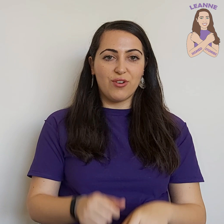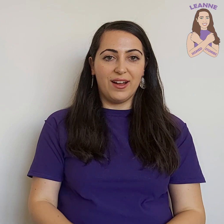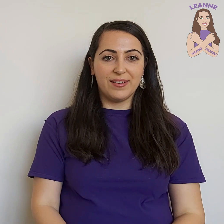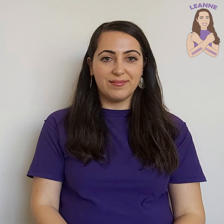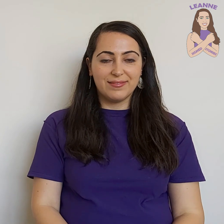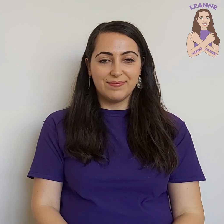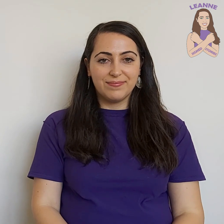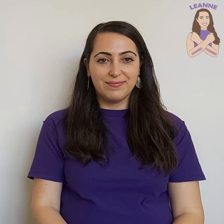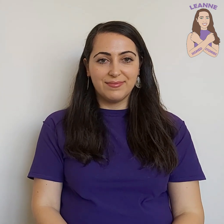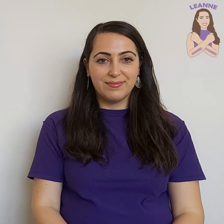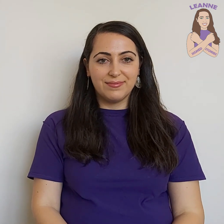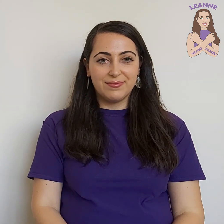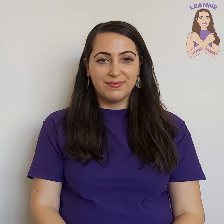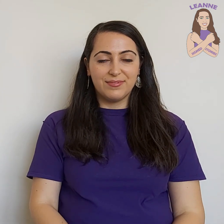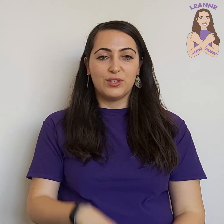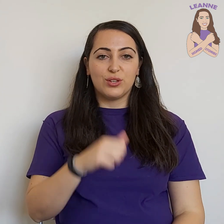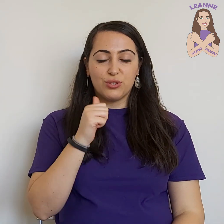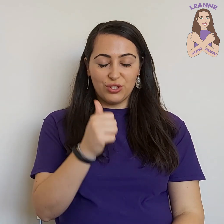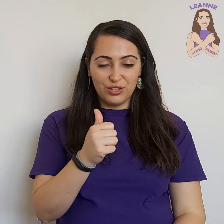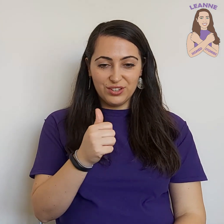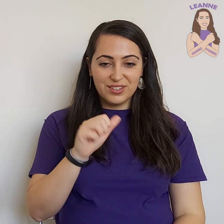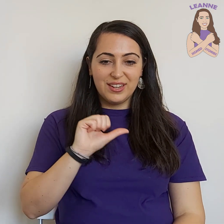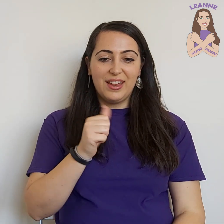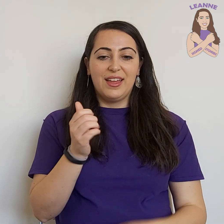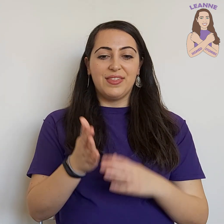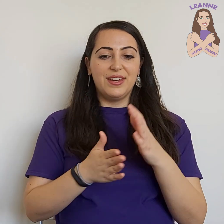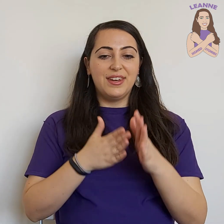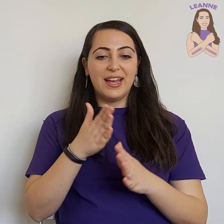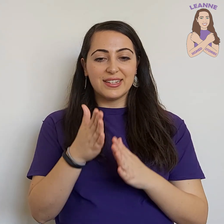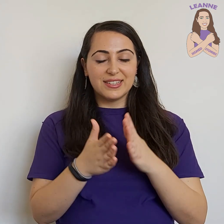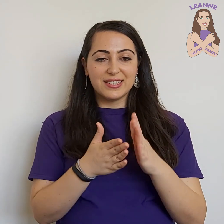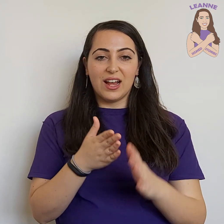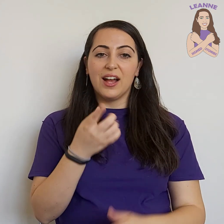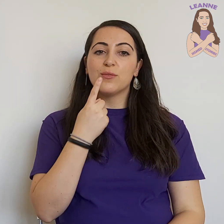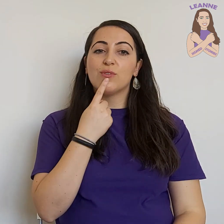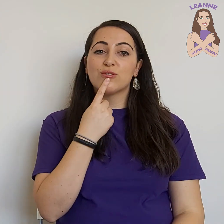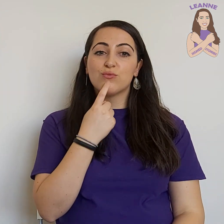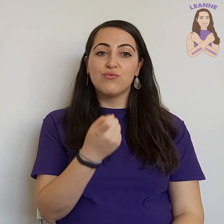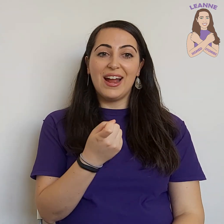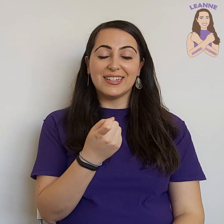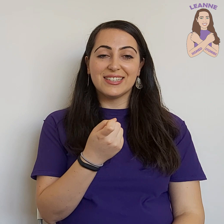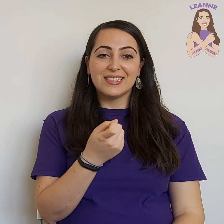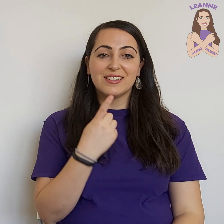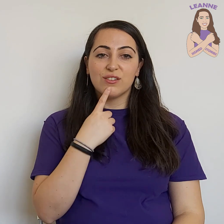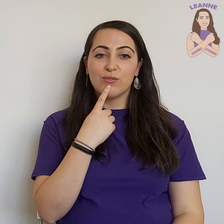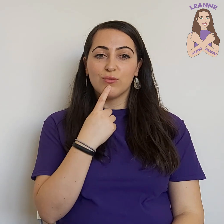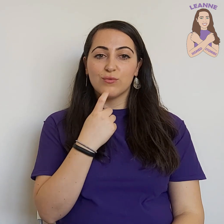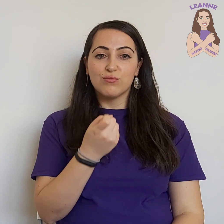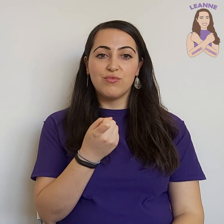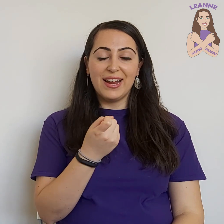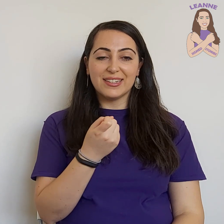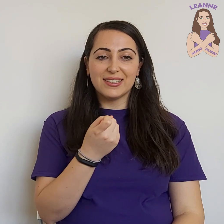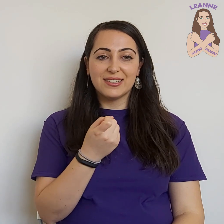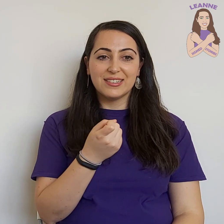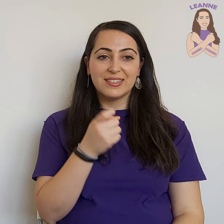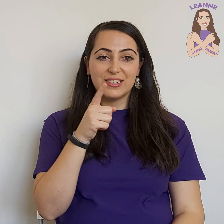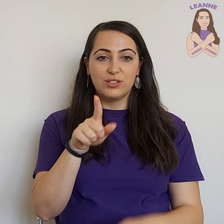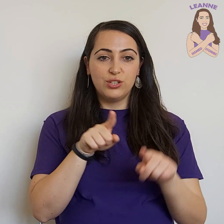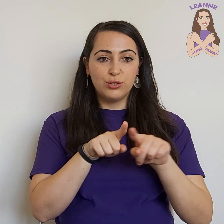Good. The next sign was red. Red. You try.